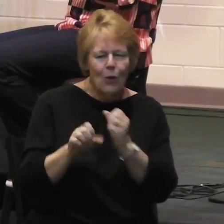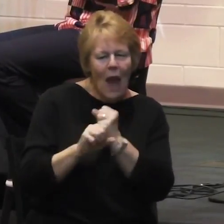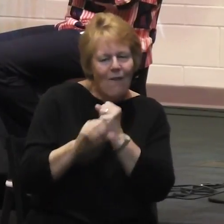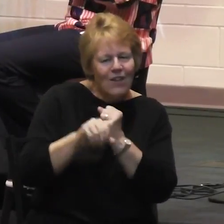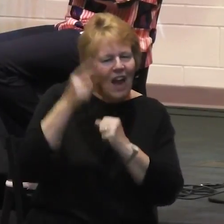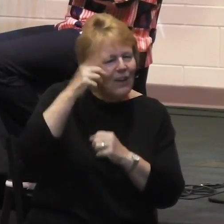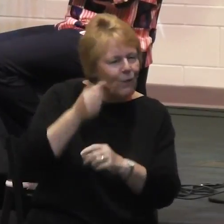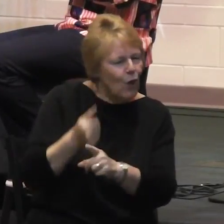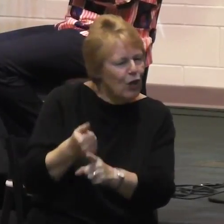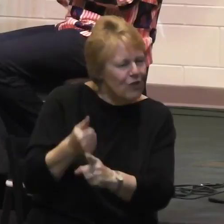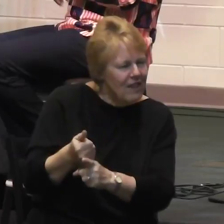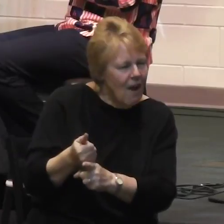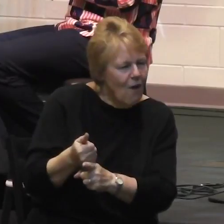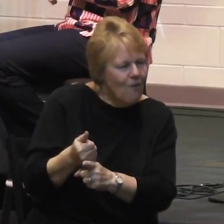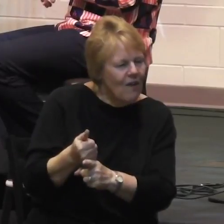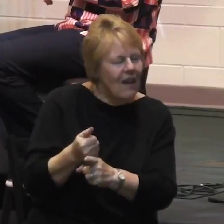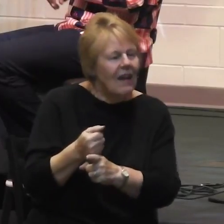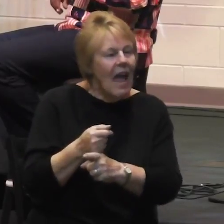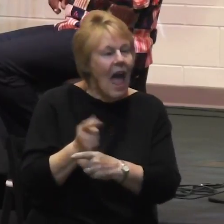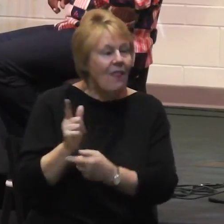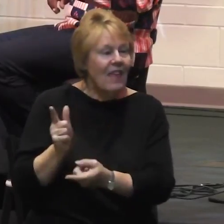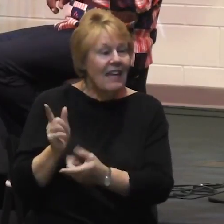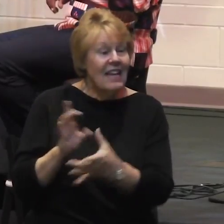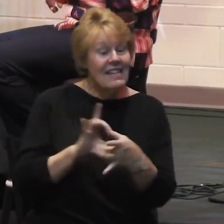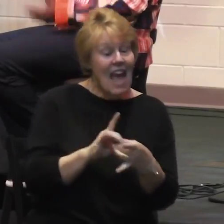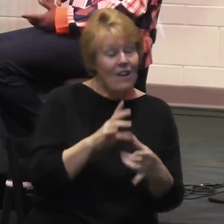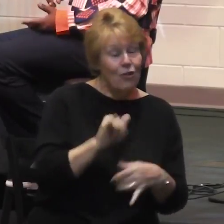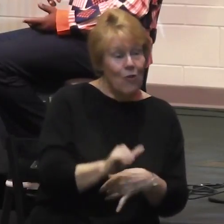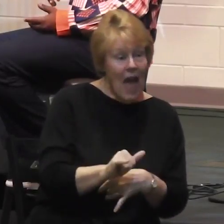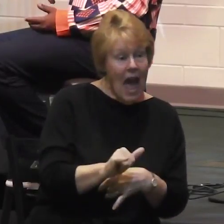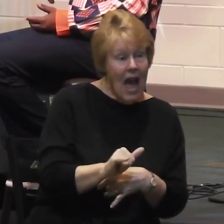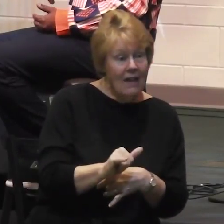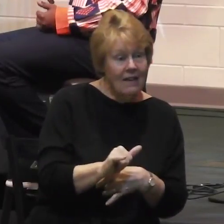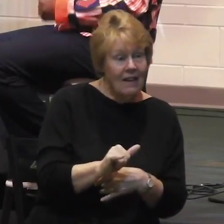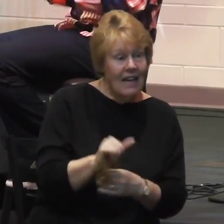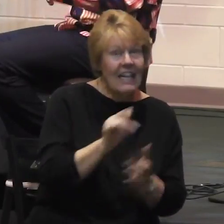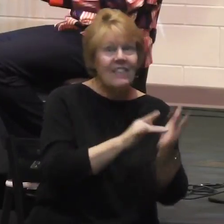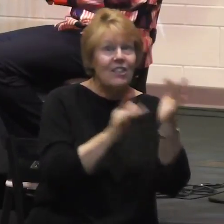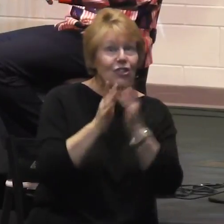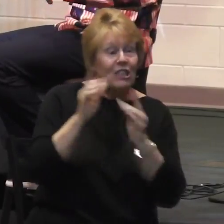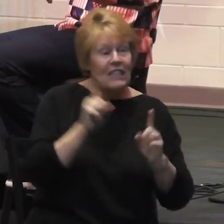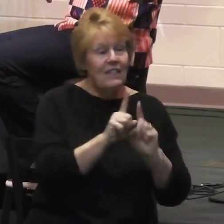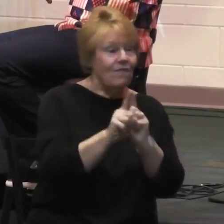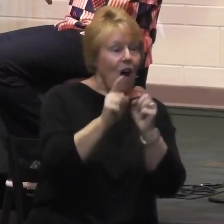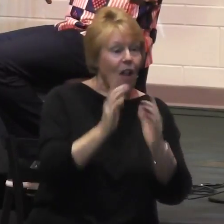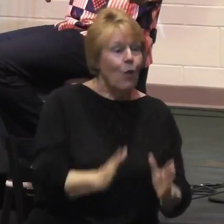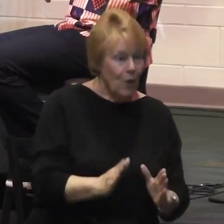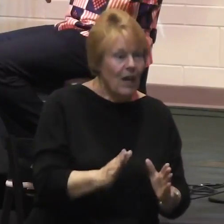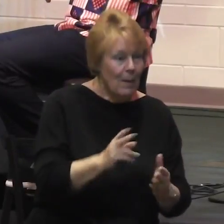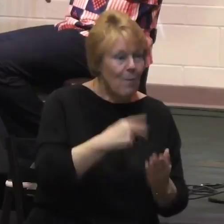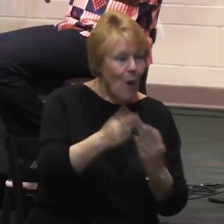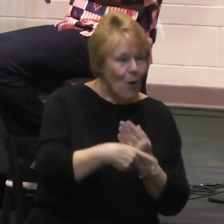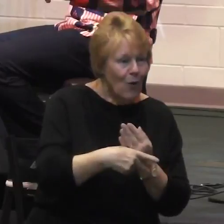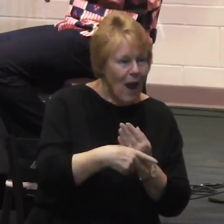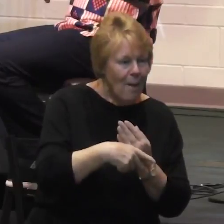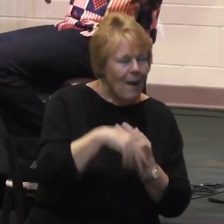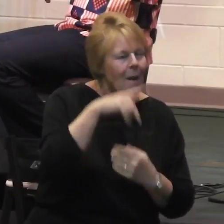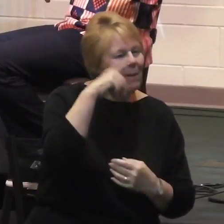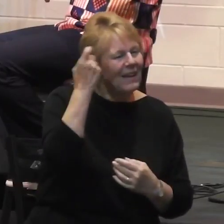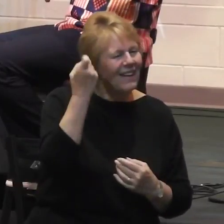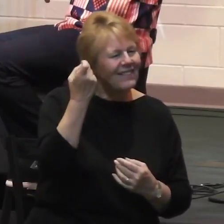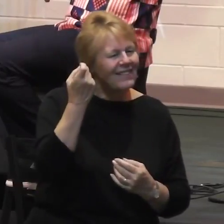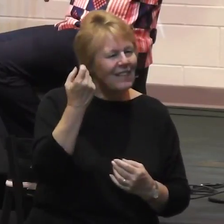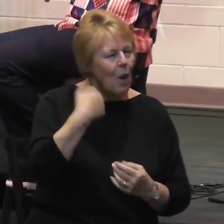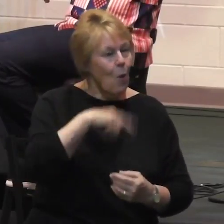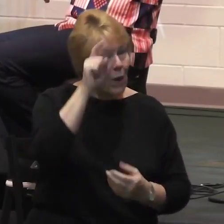And attached to that is a discipleship program. Because we believe that it is God, like it says in Deuteronomy 8,